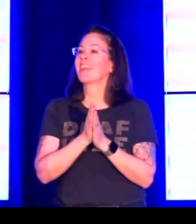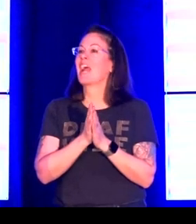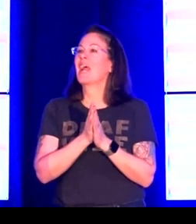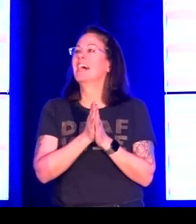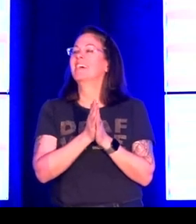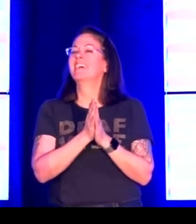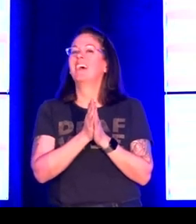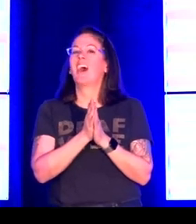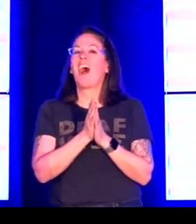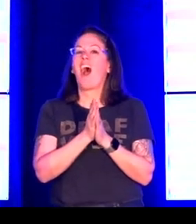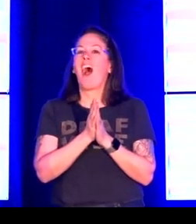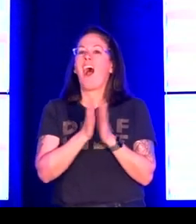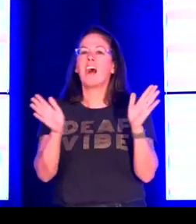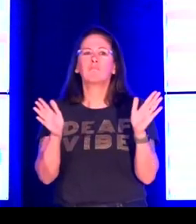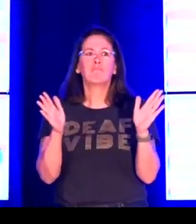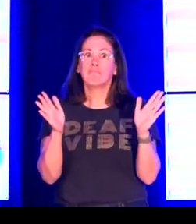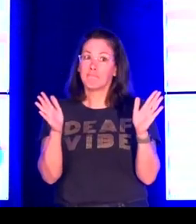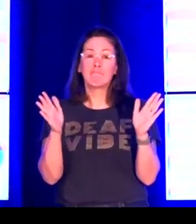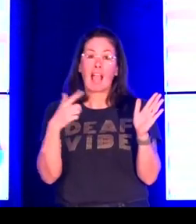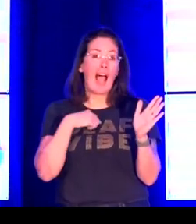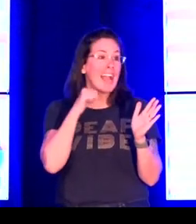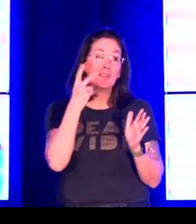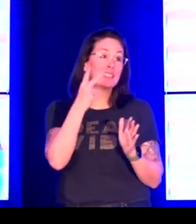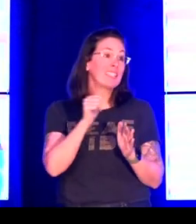That's actually not the emoji I picked, but I'm going to go with it. Okay.